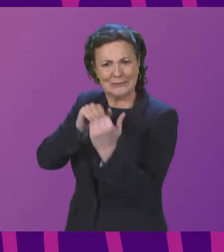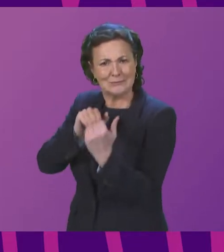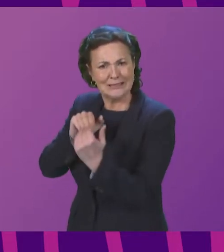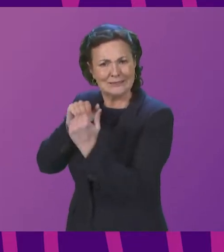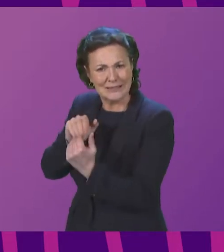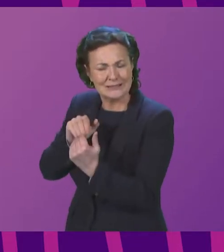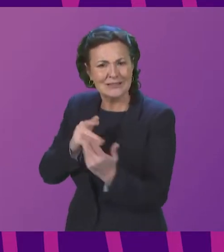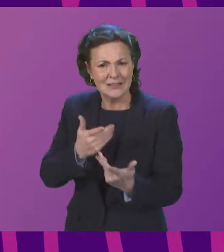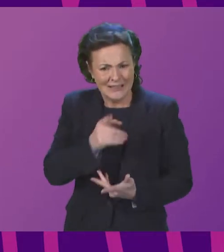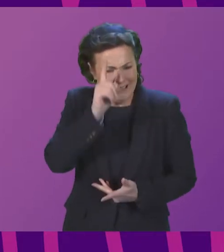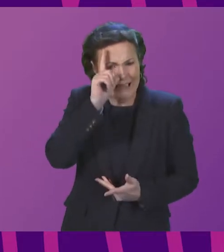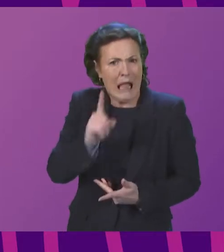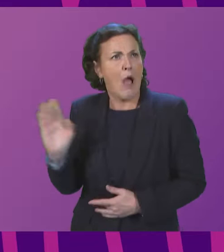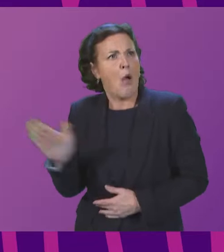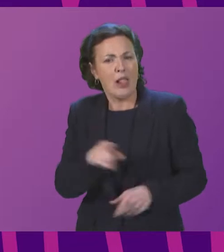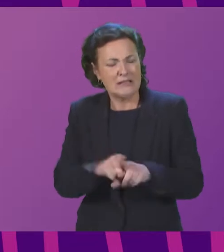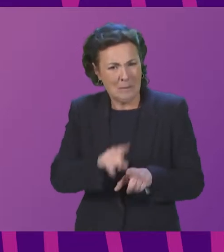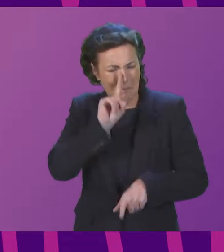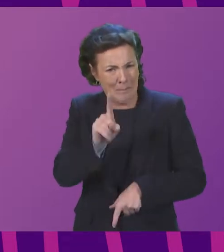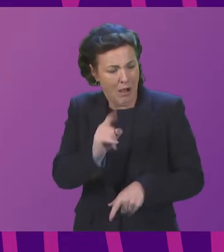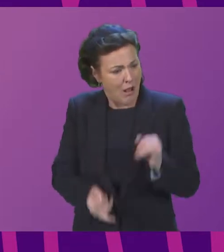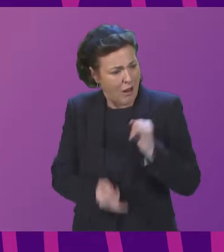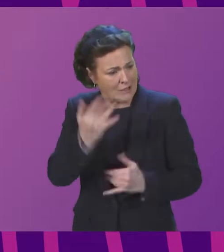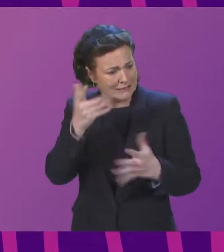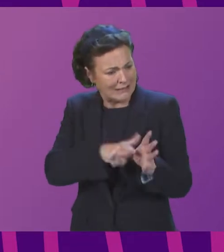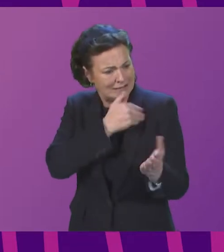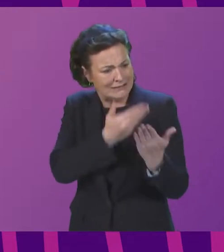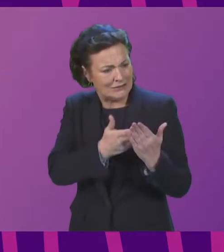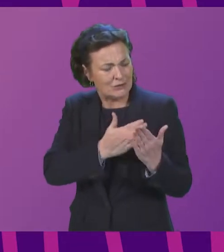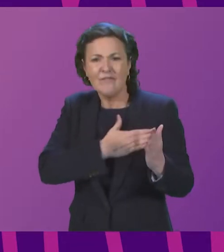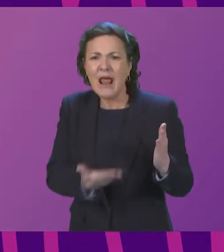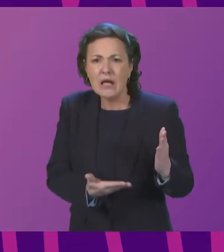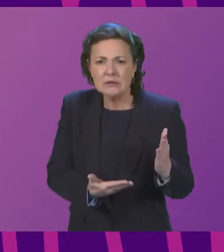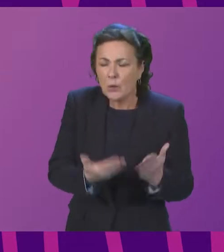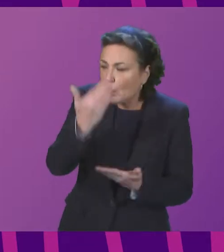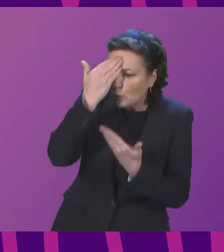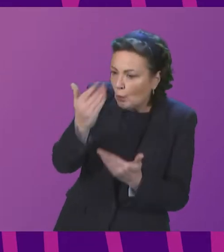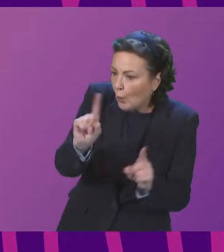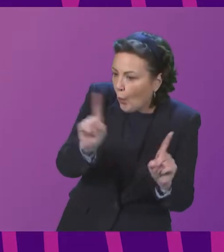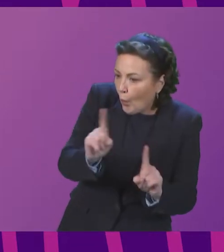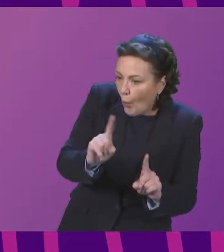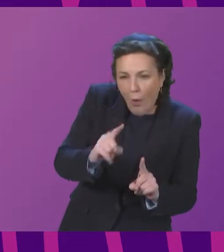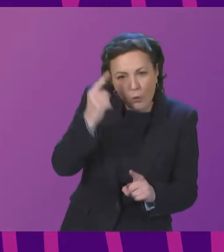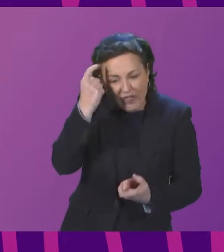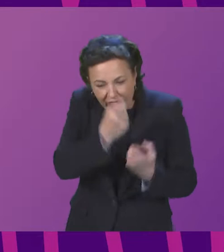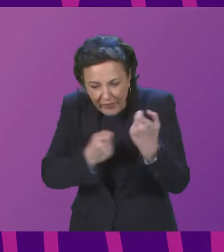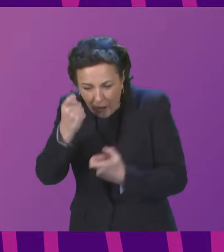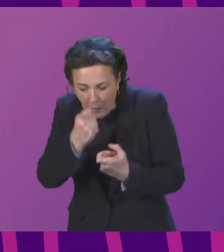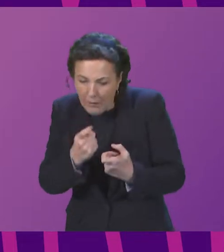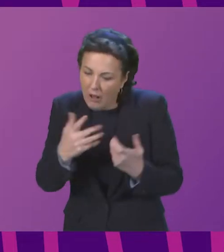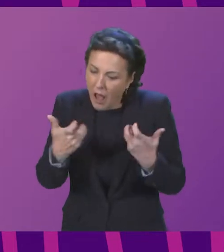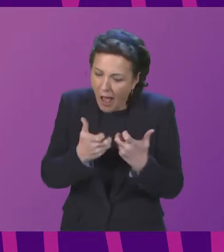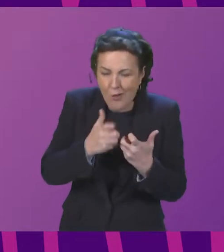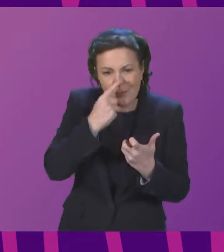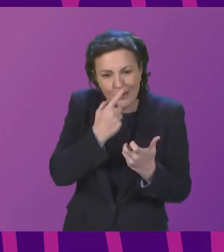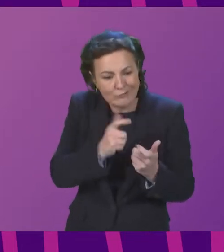years of license refusals it has never been explained to the petition or what factors have been considered in relation to proportionality